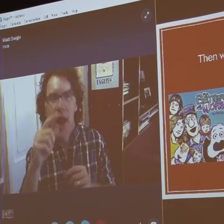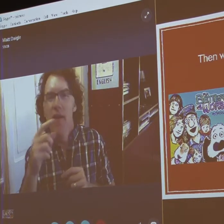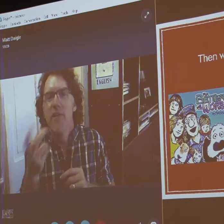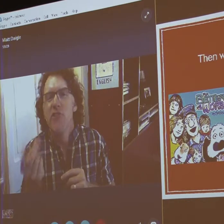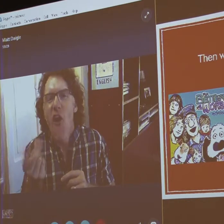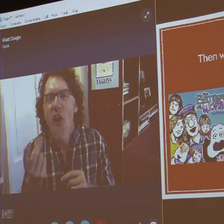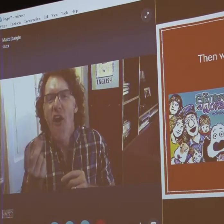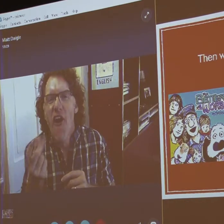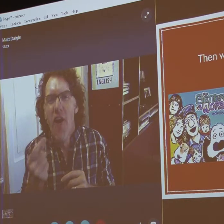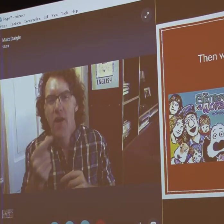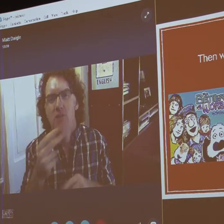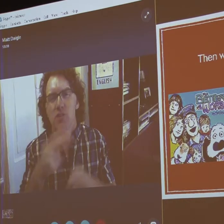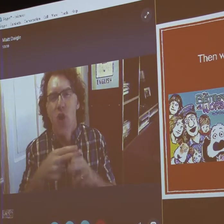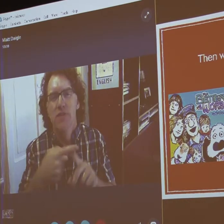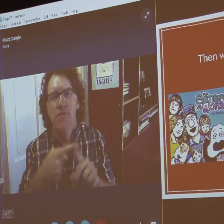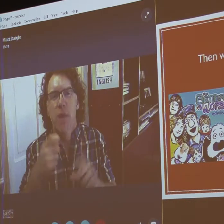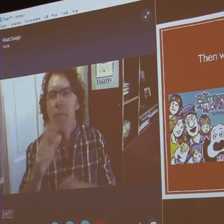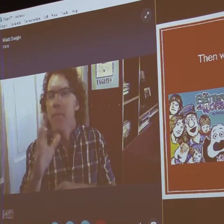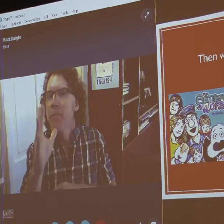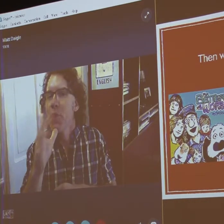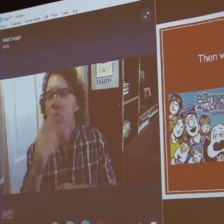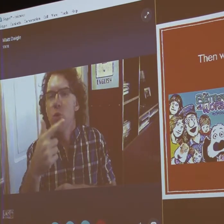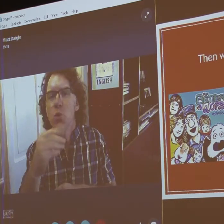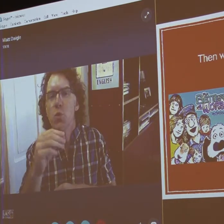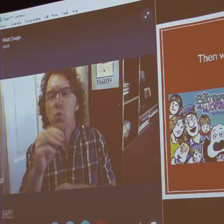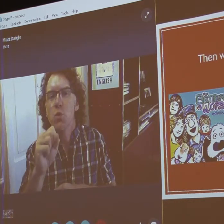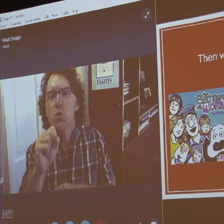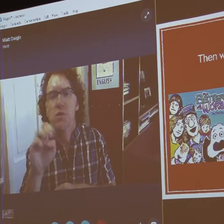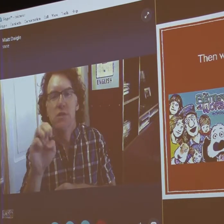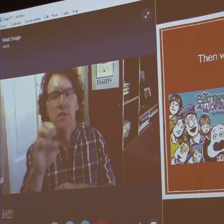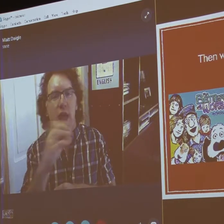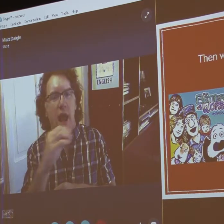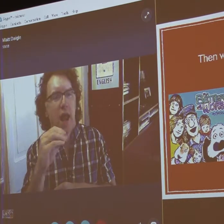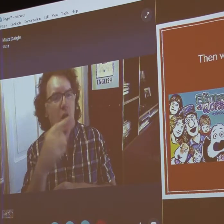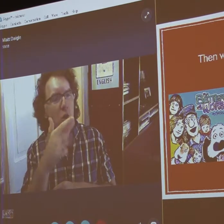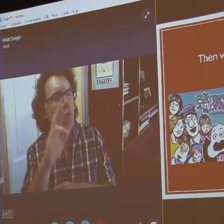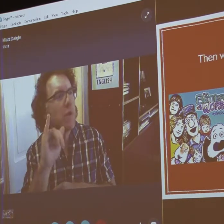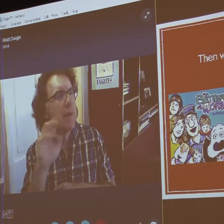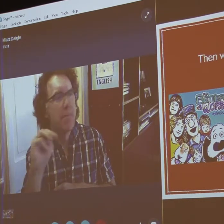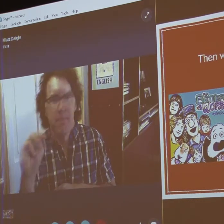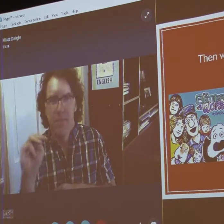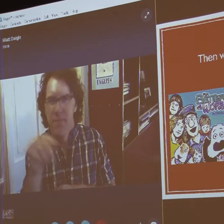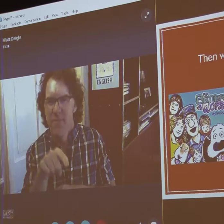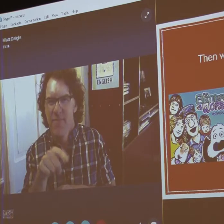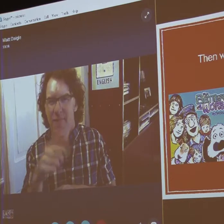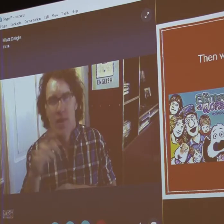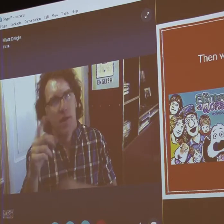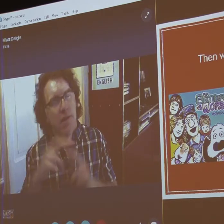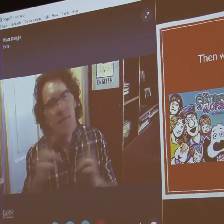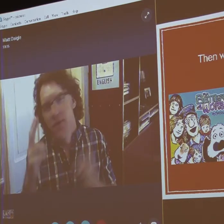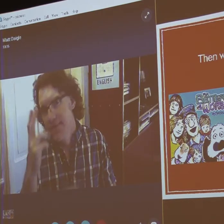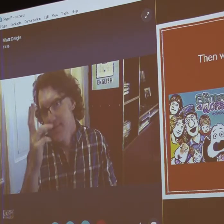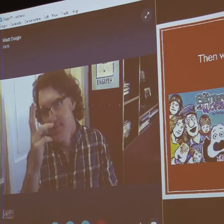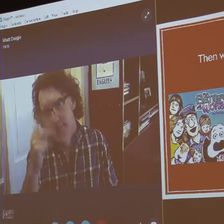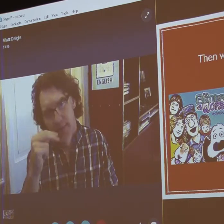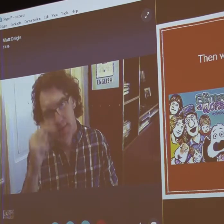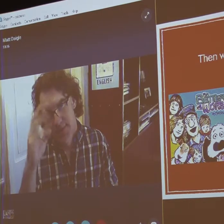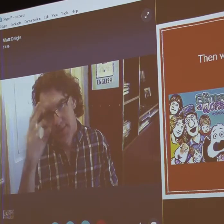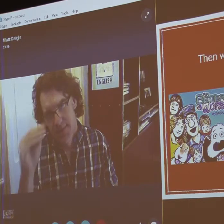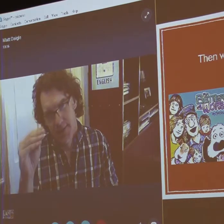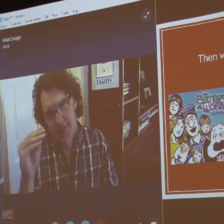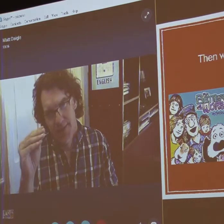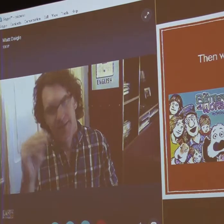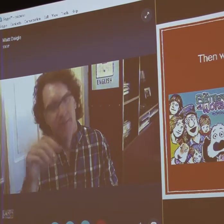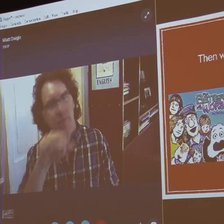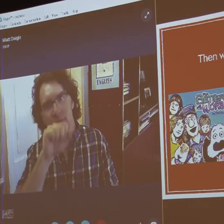He has the cartoon with the dog. It's called Mother Goose and Grimm. Those are two very